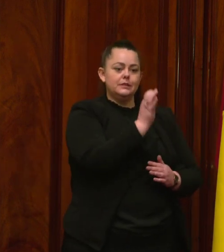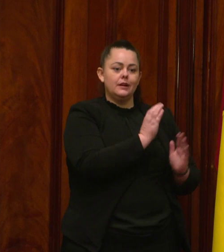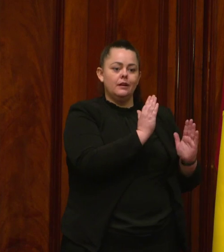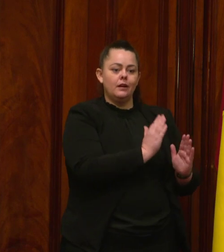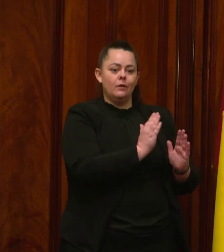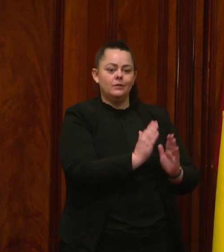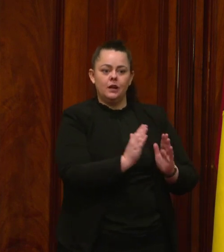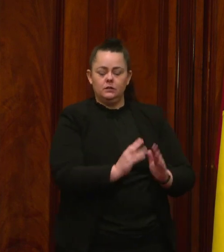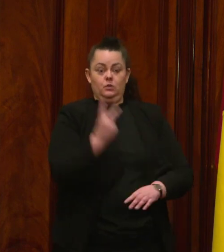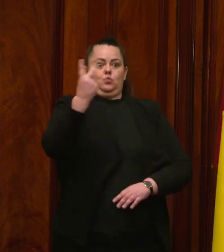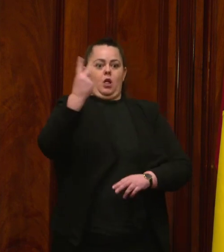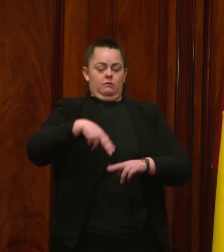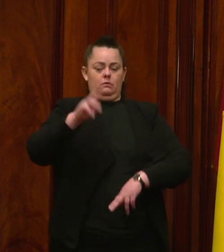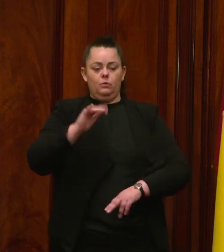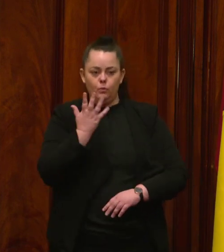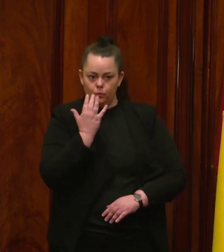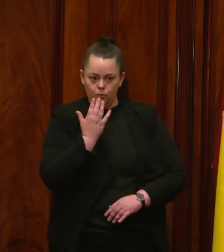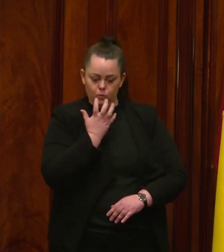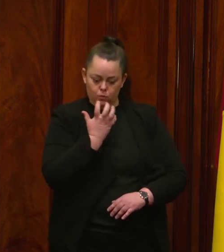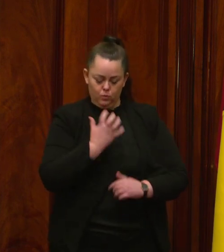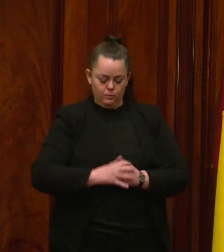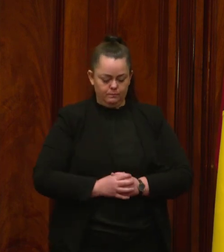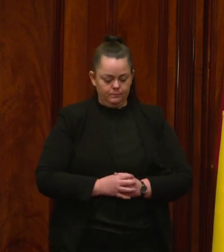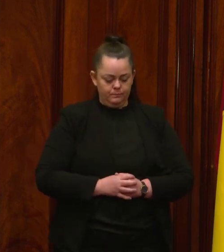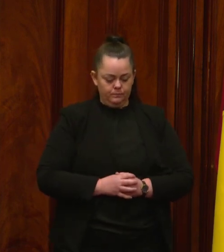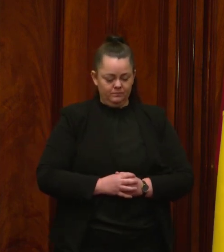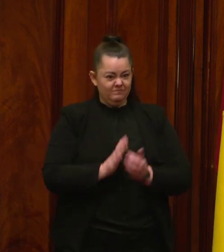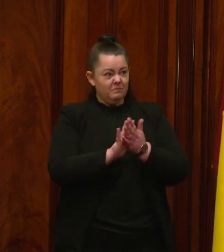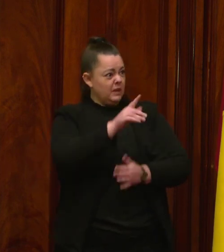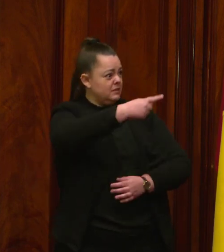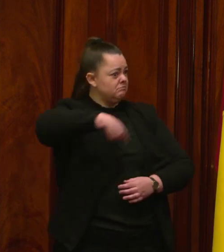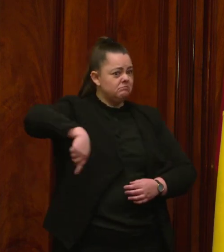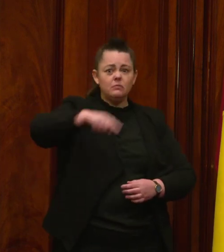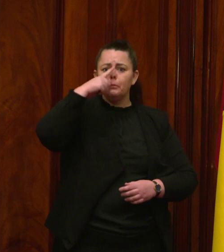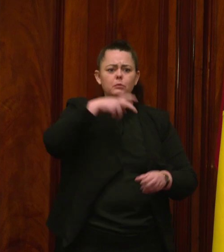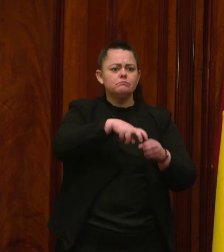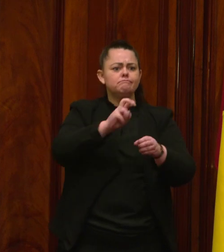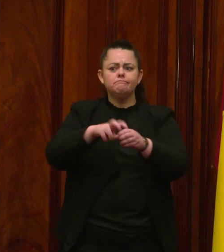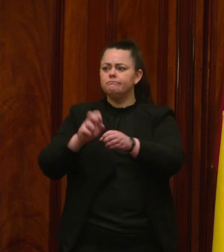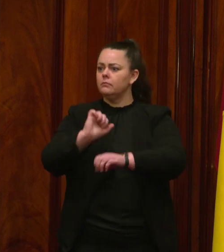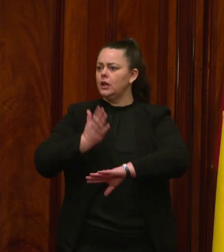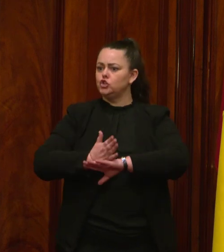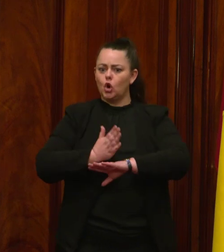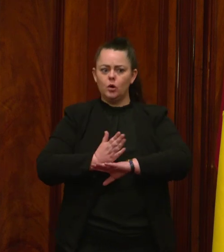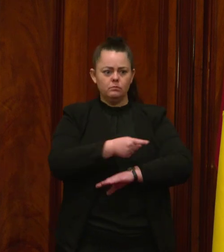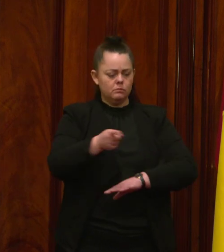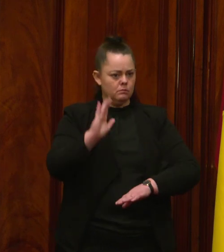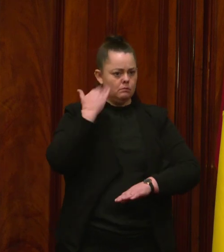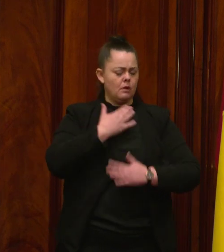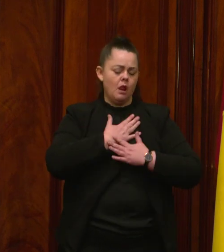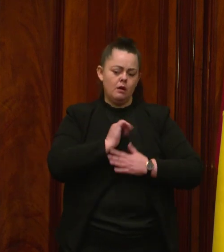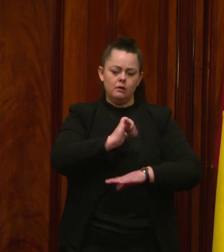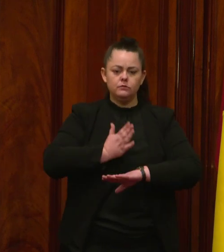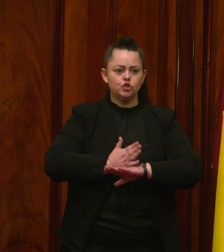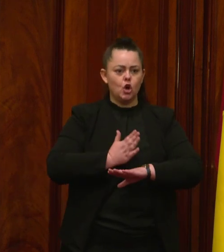-pandemic exodus of staff from professions that they love will leave our state uniquely vulnerable and is a wake-up